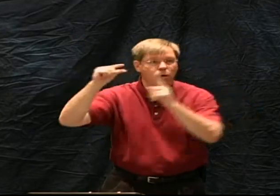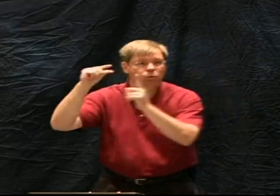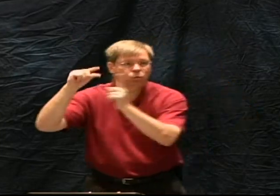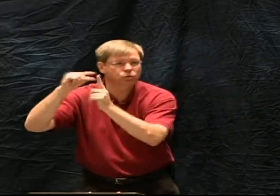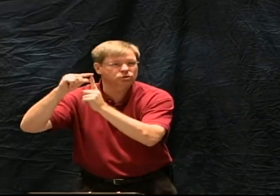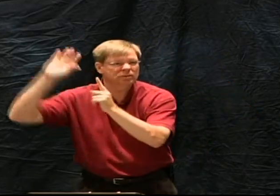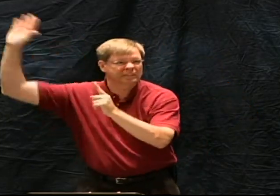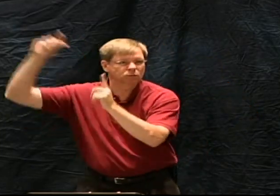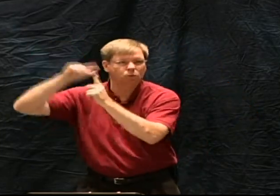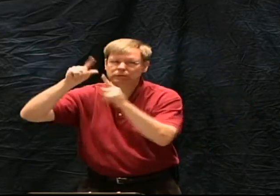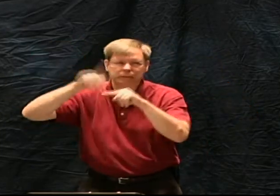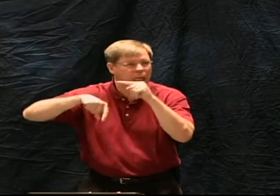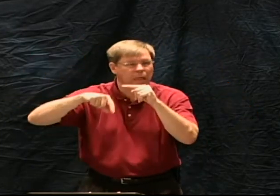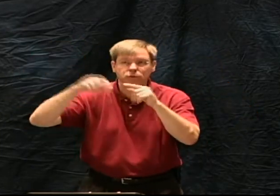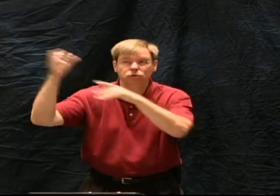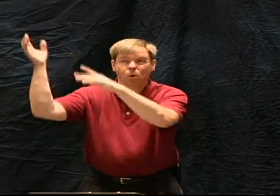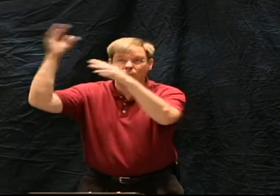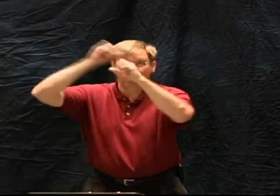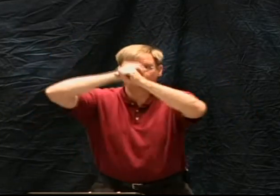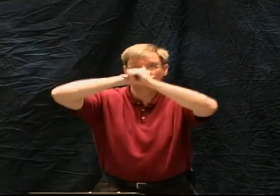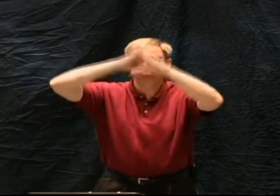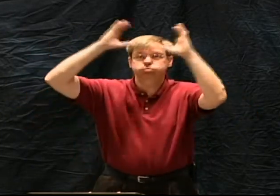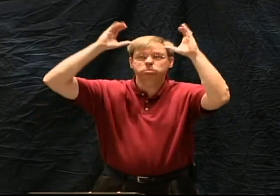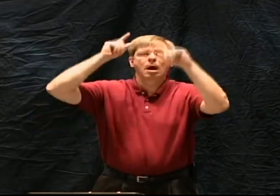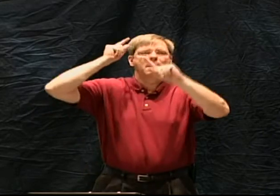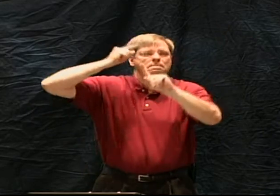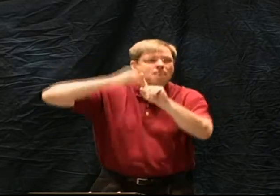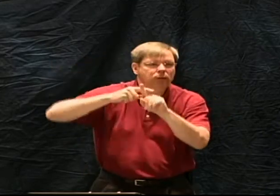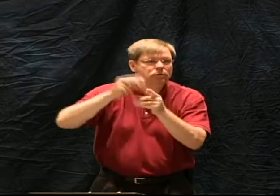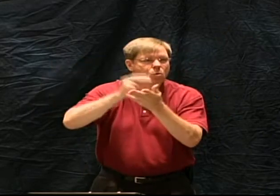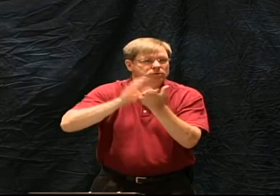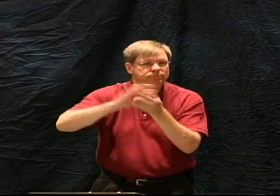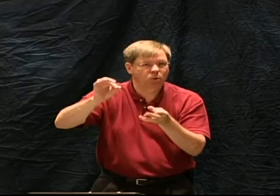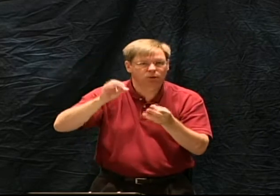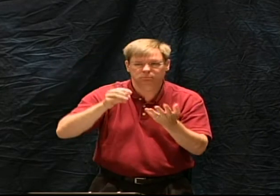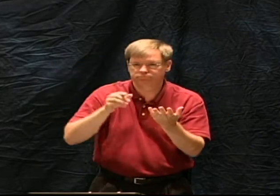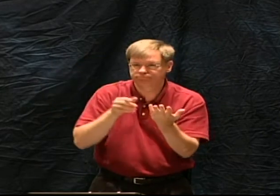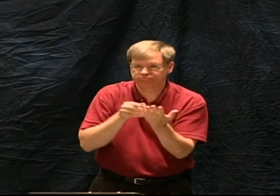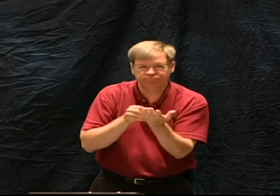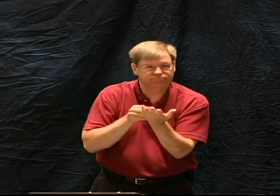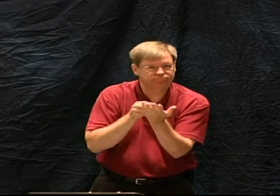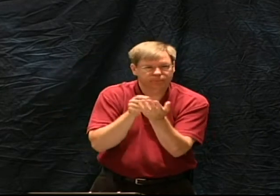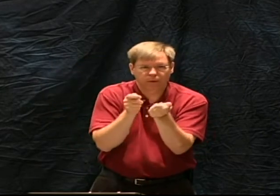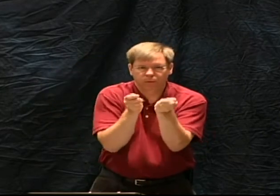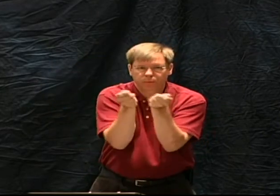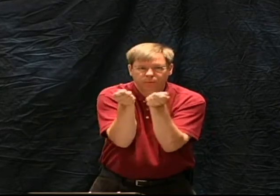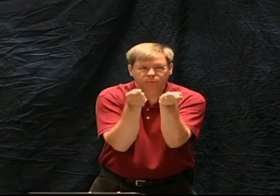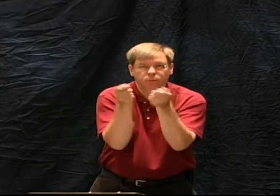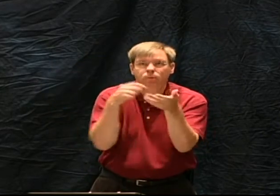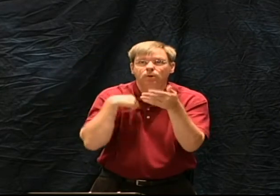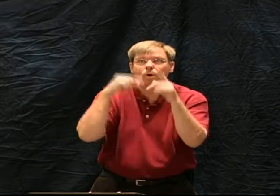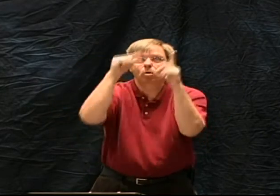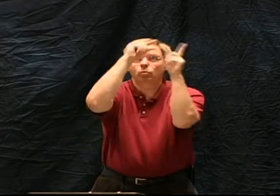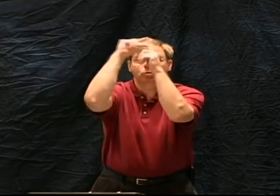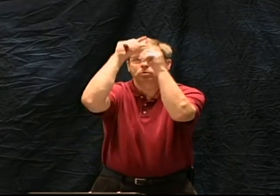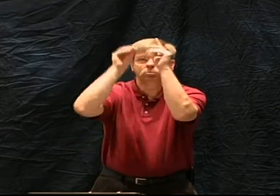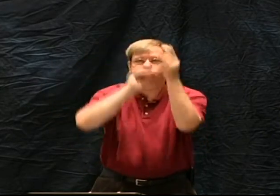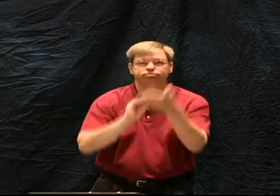Because there's no way to separate thoughts from words. The Holy Spirit guided